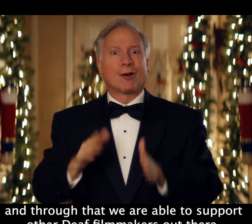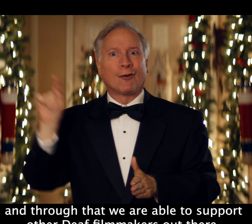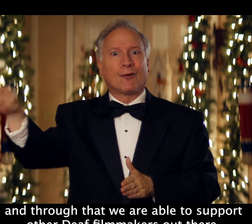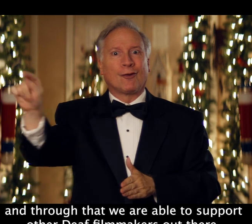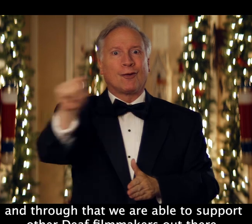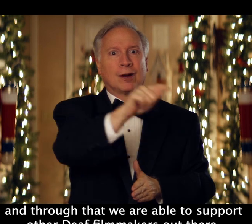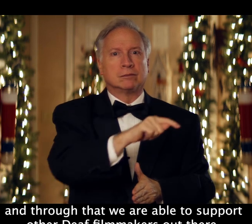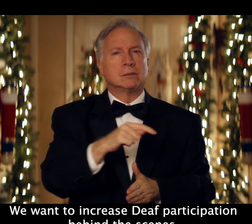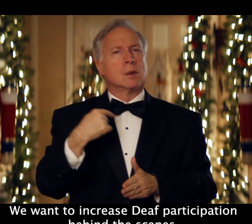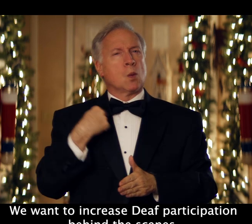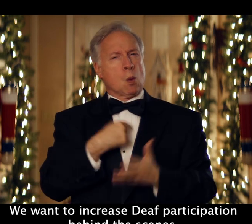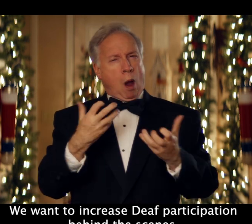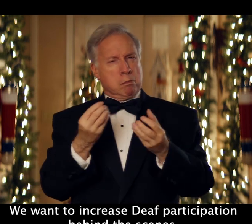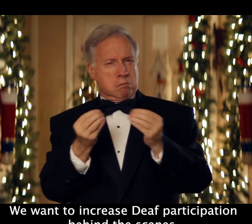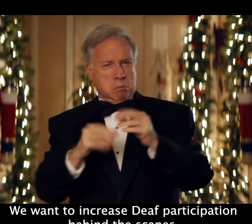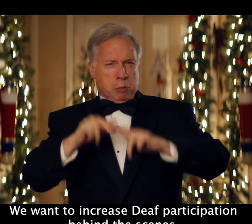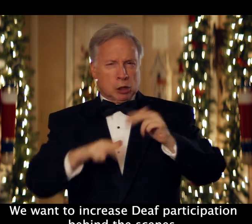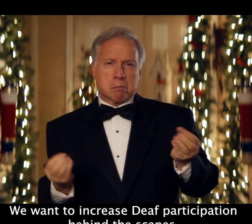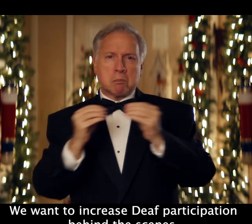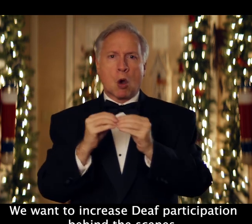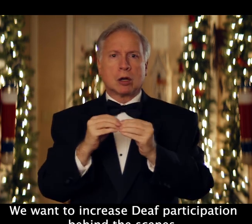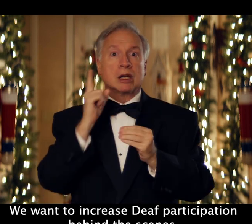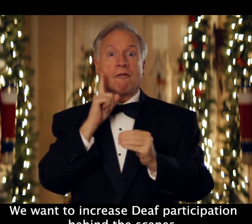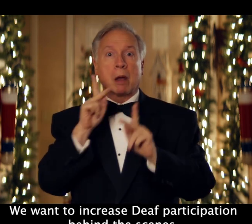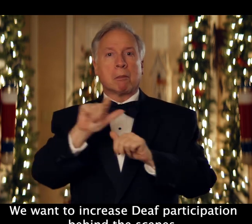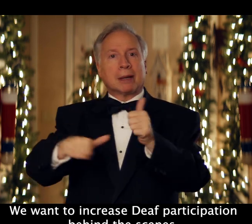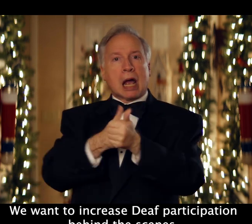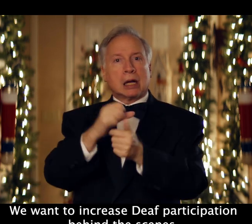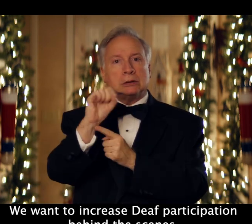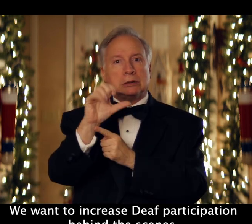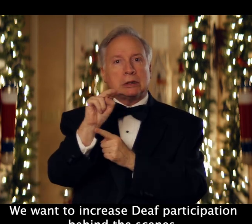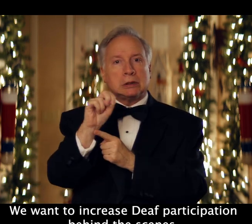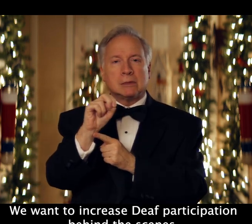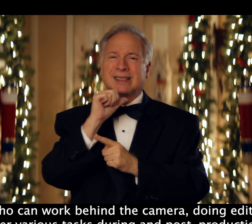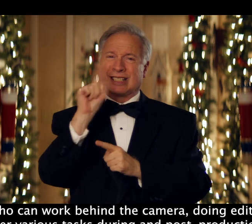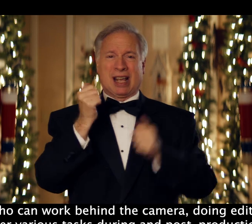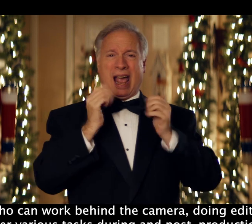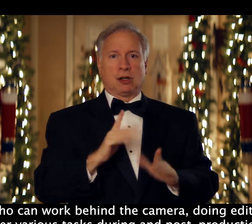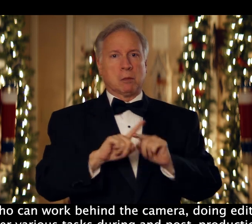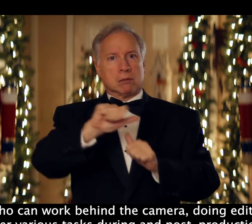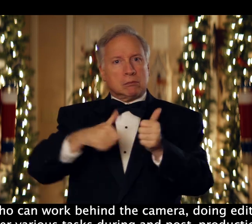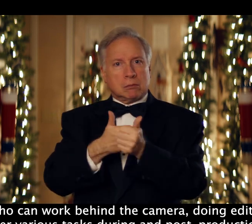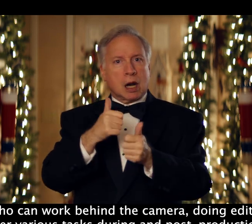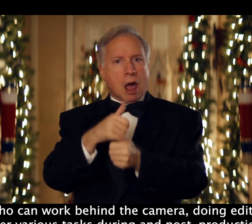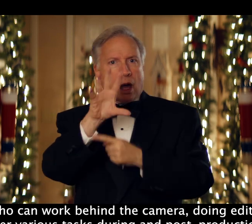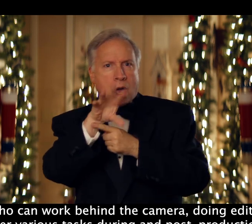out there. We want to increase Deaf participation behind the scenes, those who can work behind the camera,